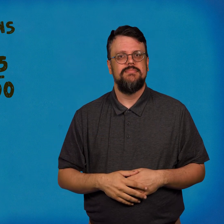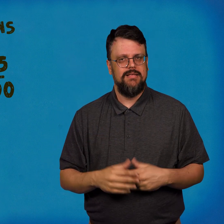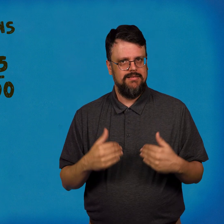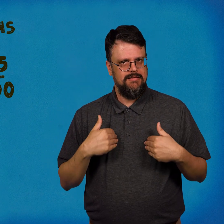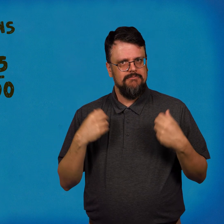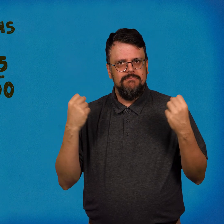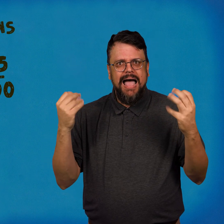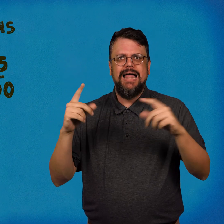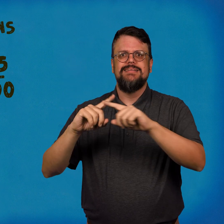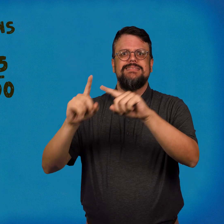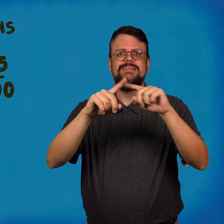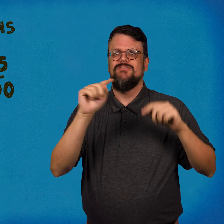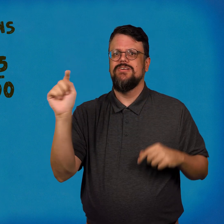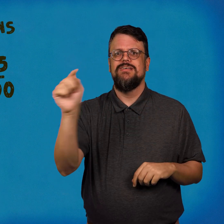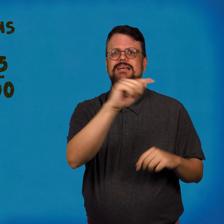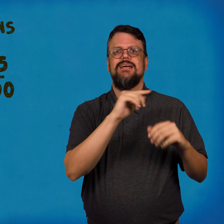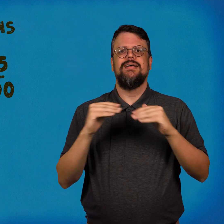There are lots of other equal fractions.